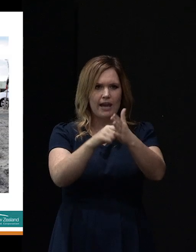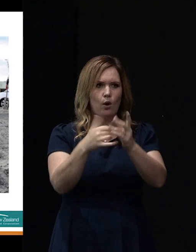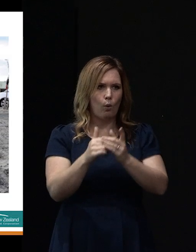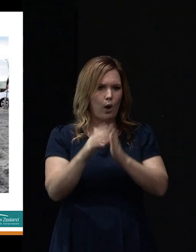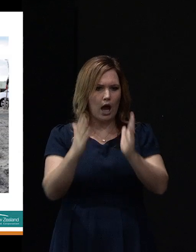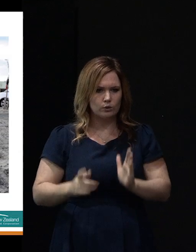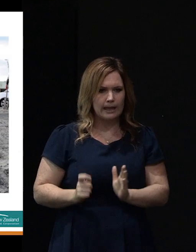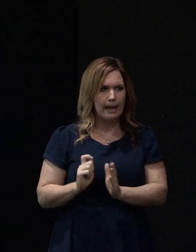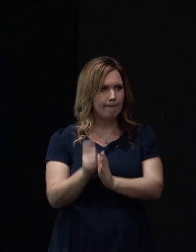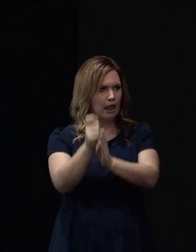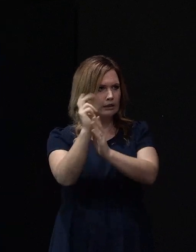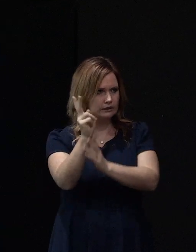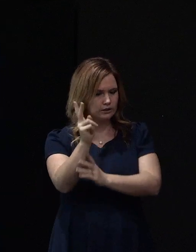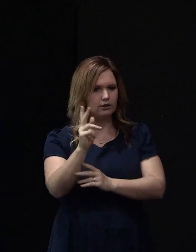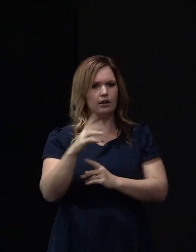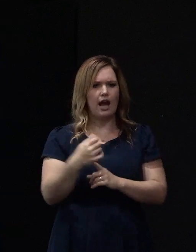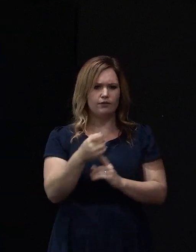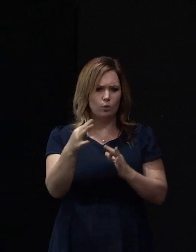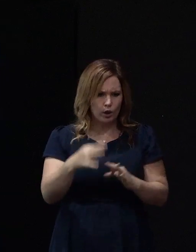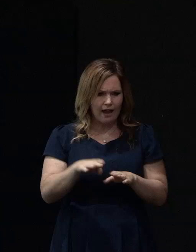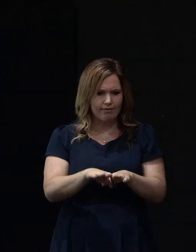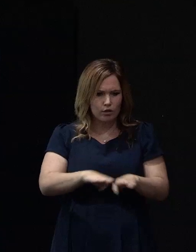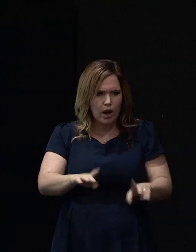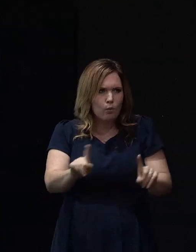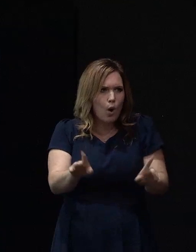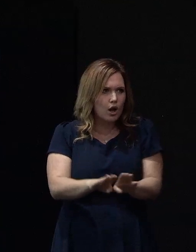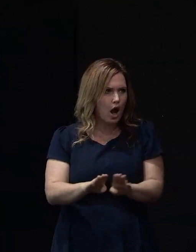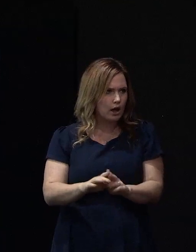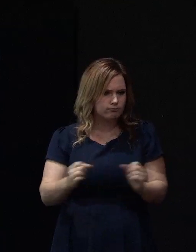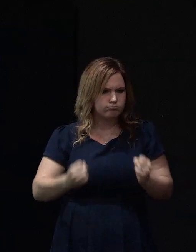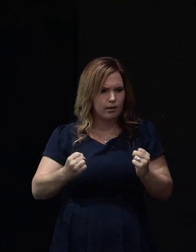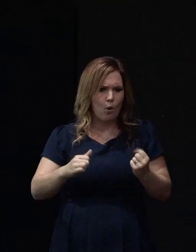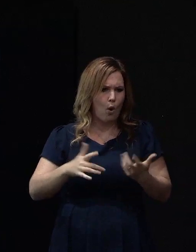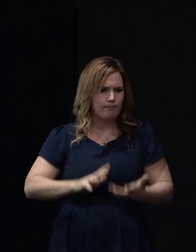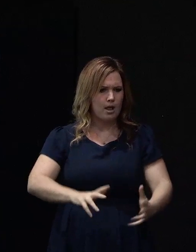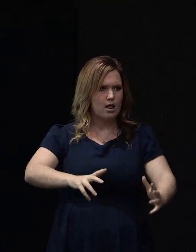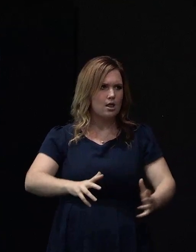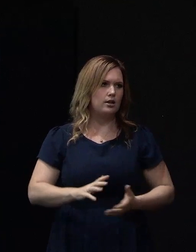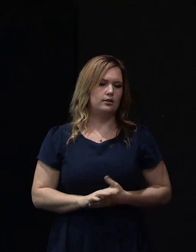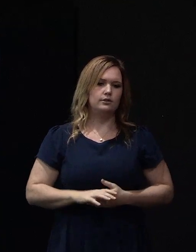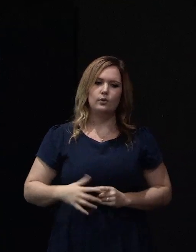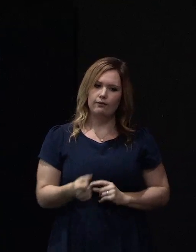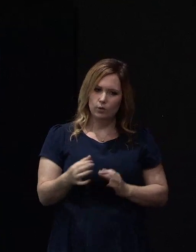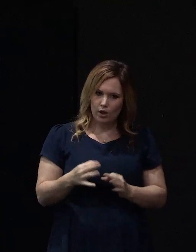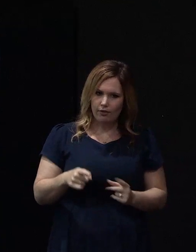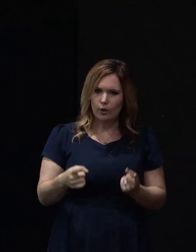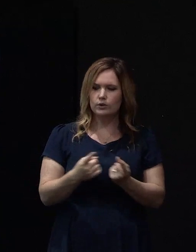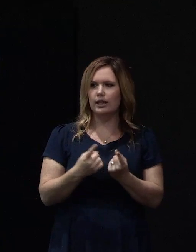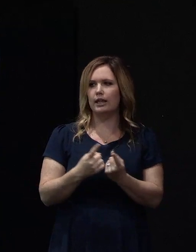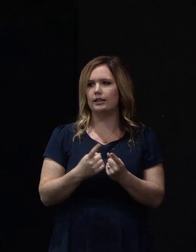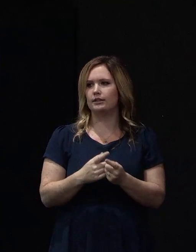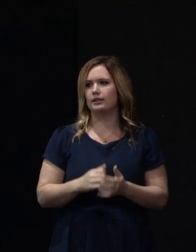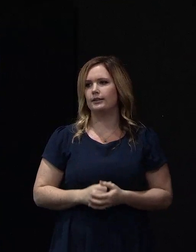rebuild work is what is the ground like? What's it like beneath the ground surface? So, we need to know sort of things. Well, have we got